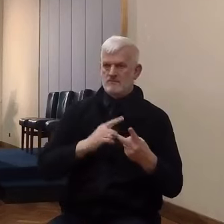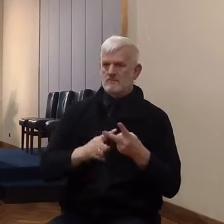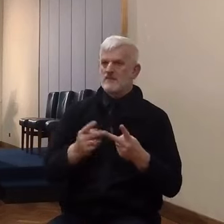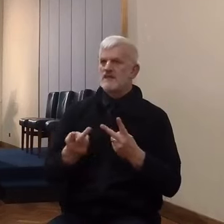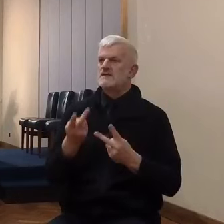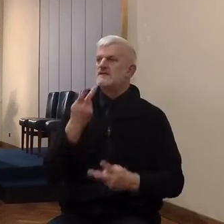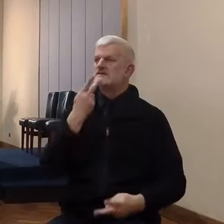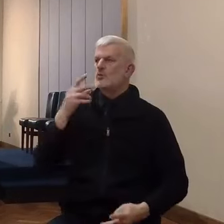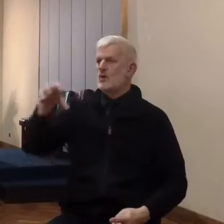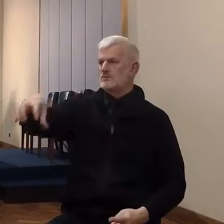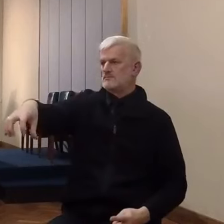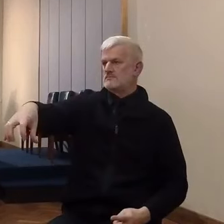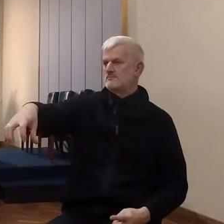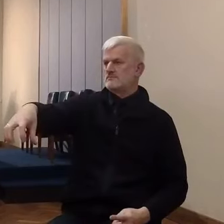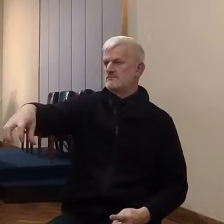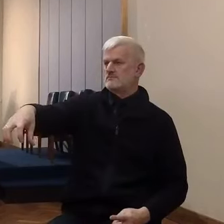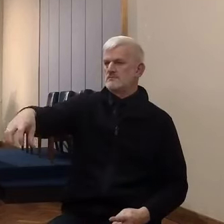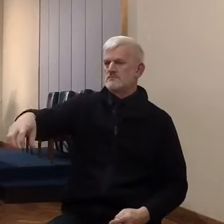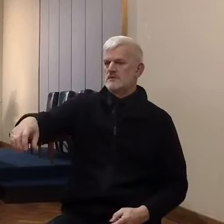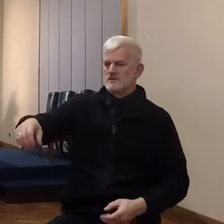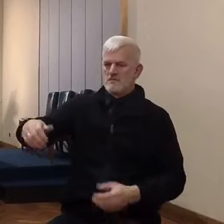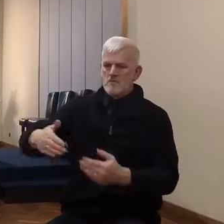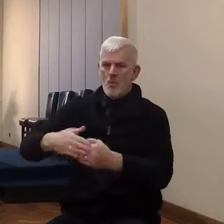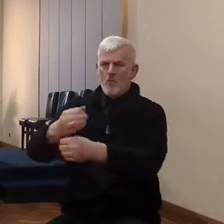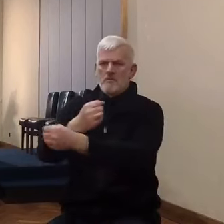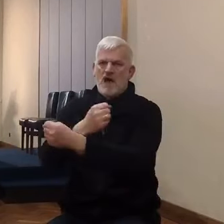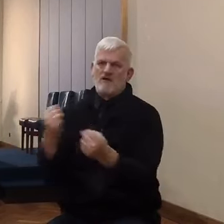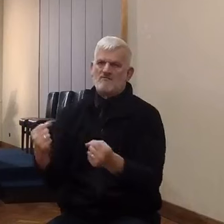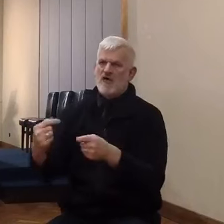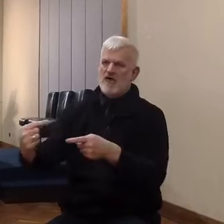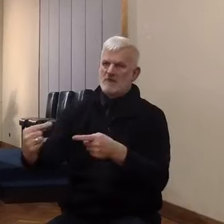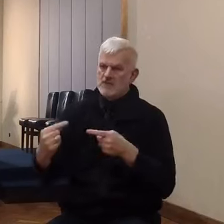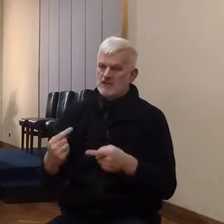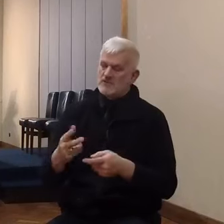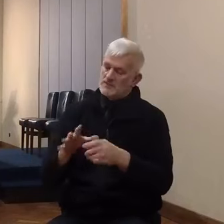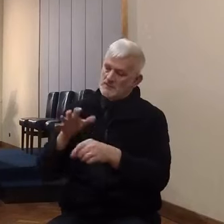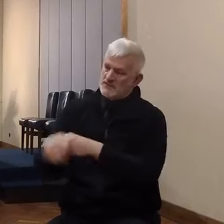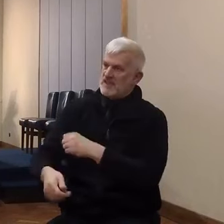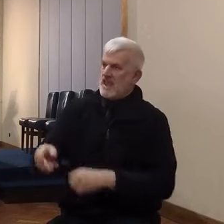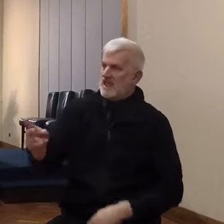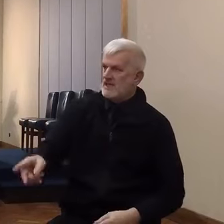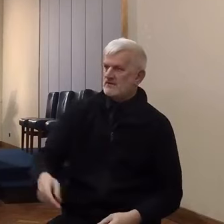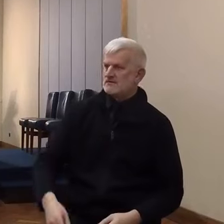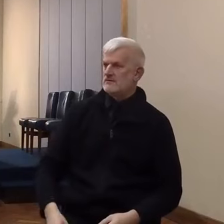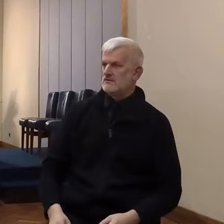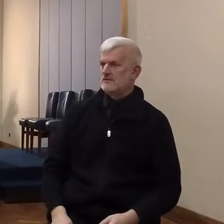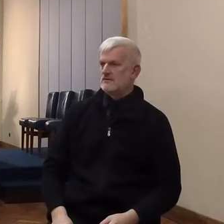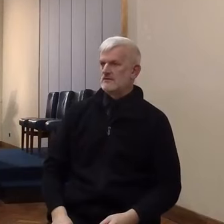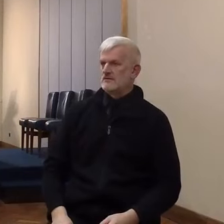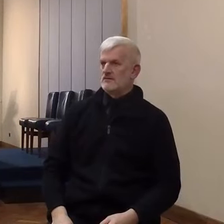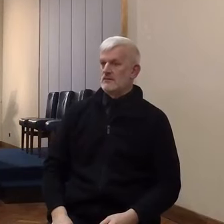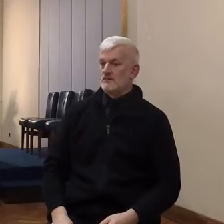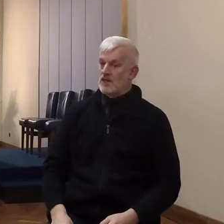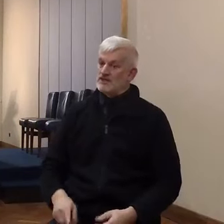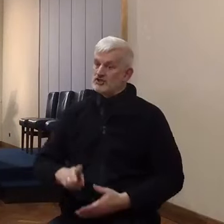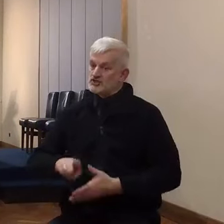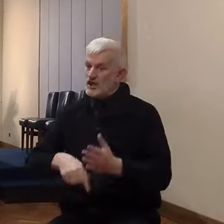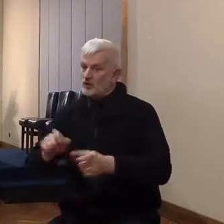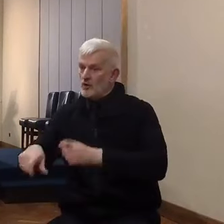and a powerful enemy, and yet a great victory, and this now is terrifying the people of Jericho. This is forty